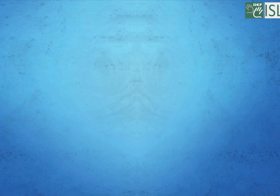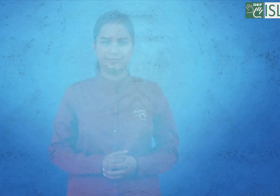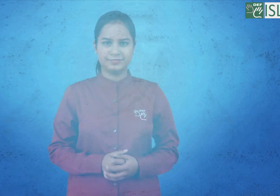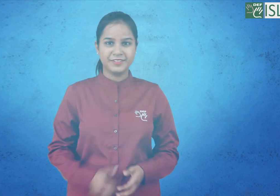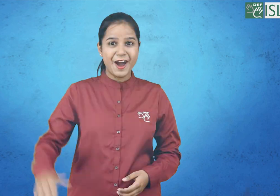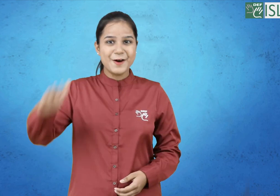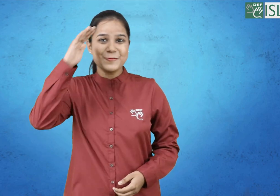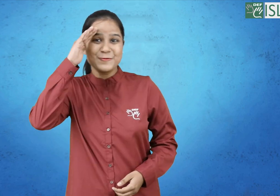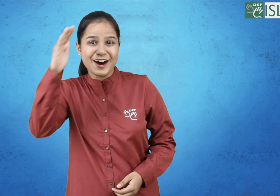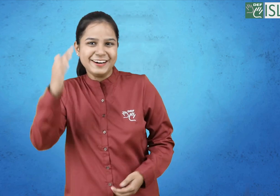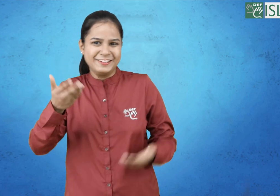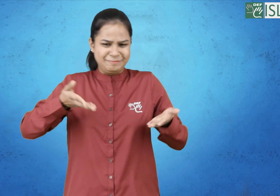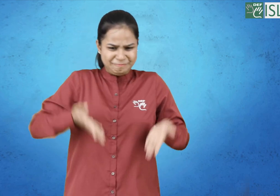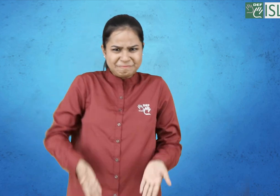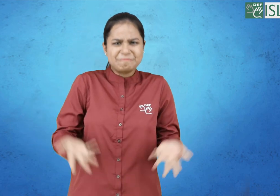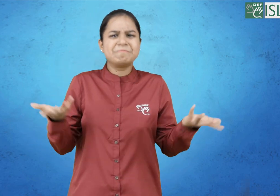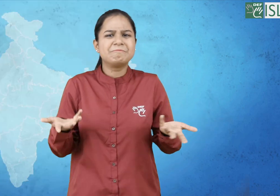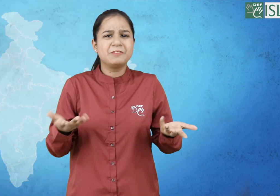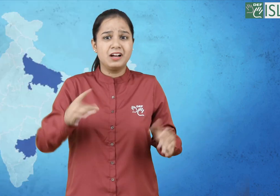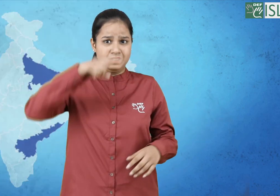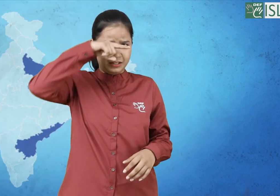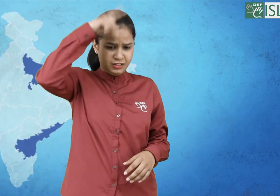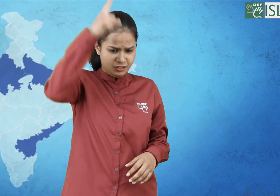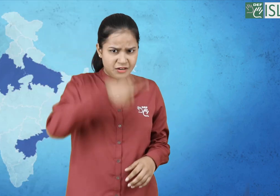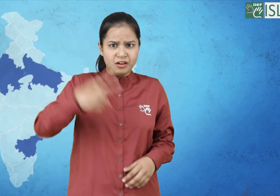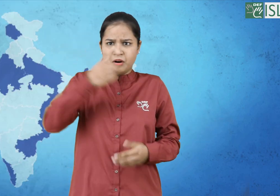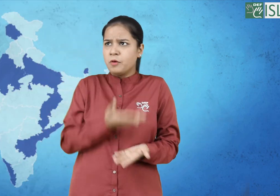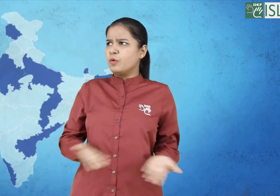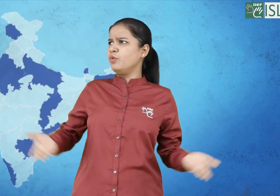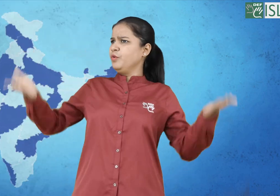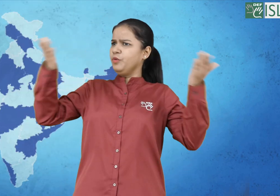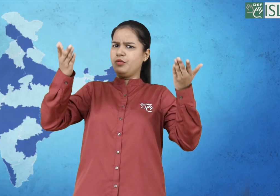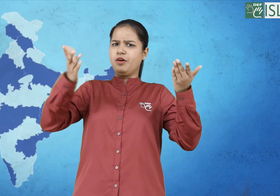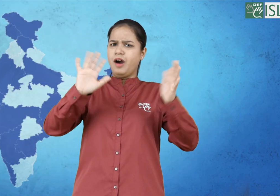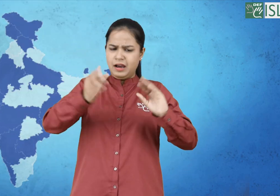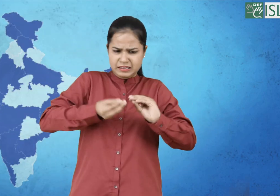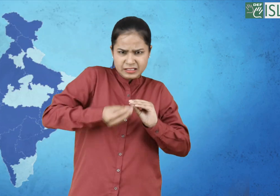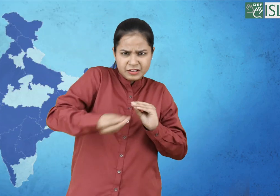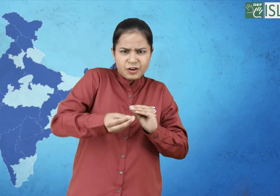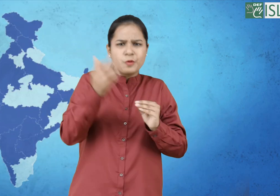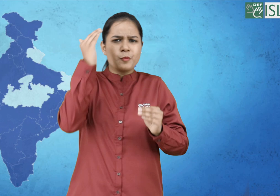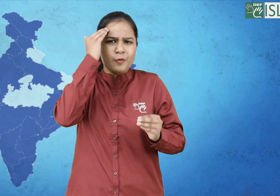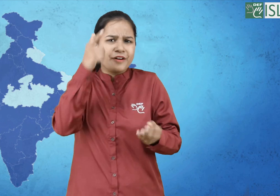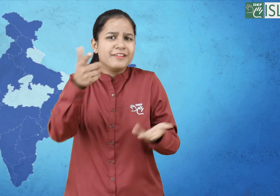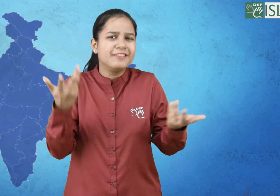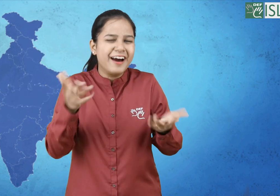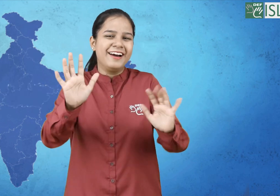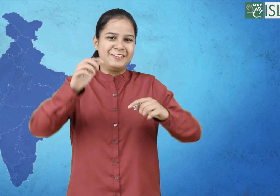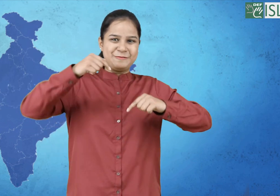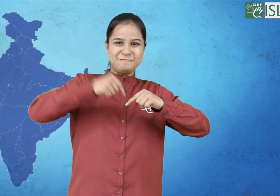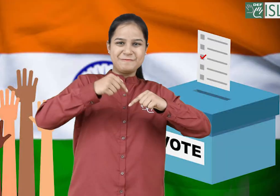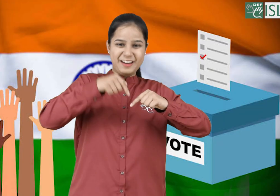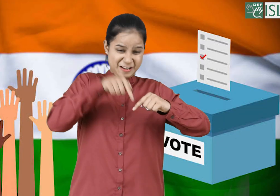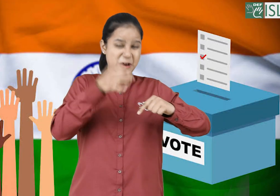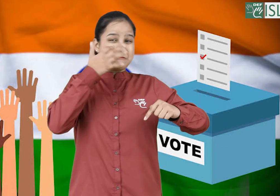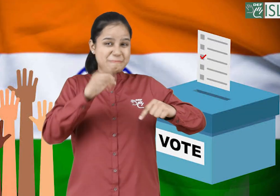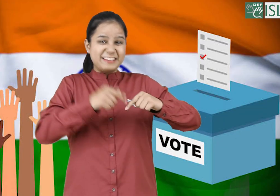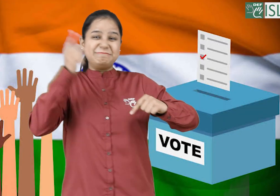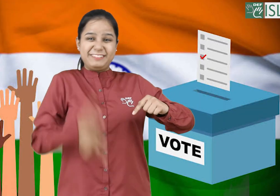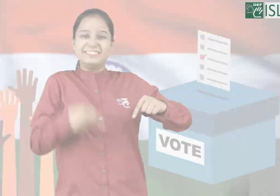Hello everyone! What's now? All over India, we have something coming up soon. What is it? Elections. Voting